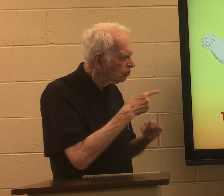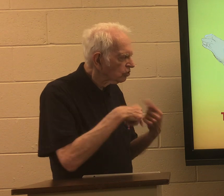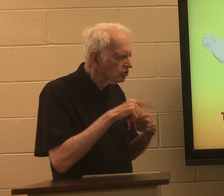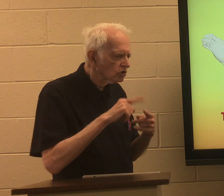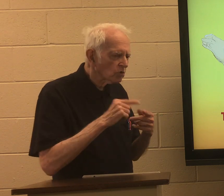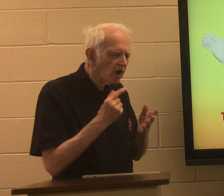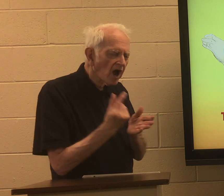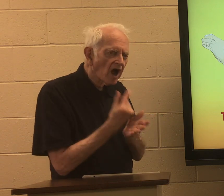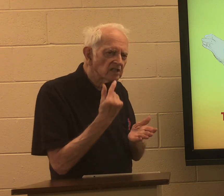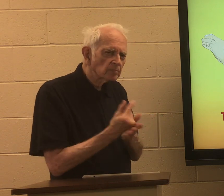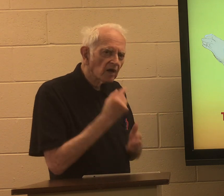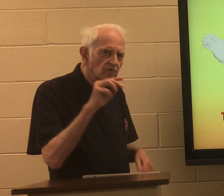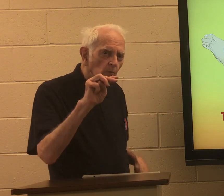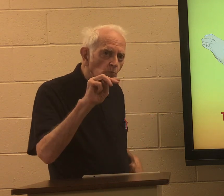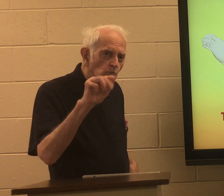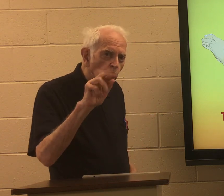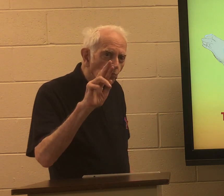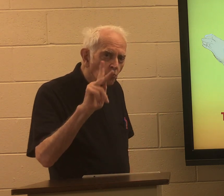so let's turn to the Gospel of Mark